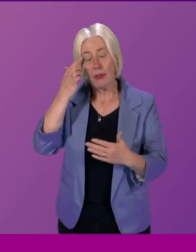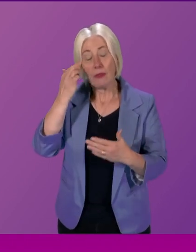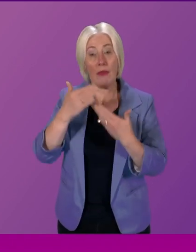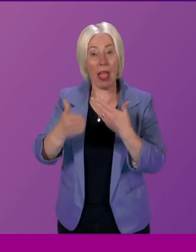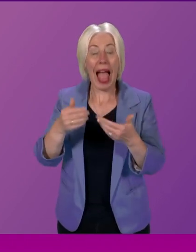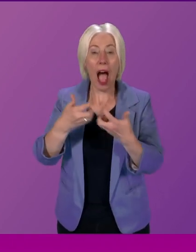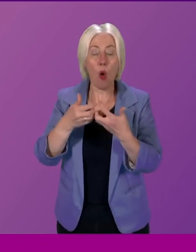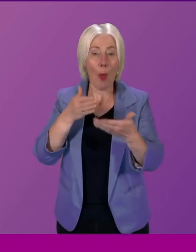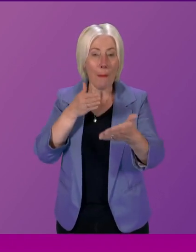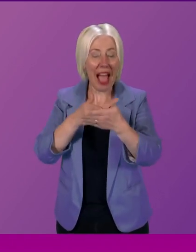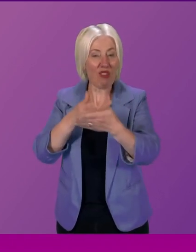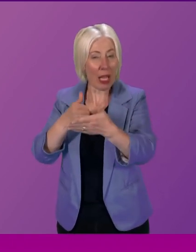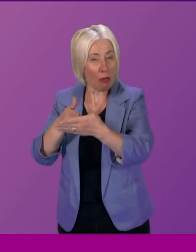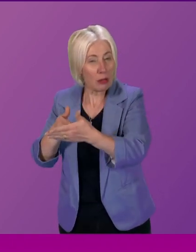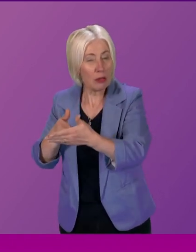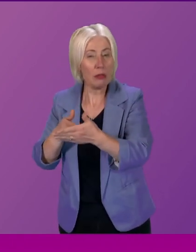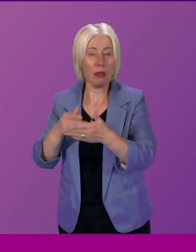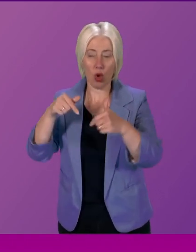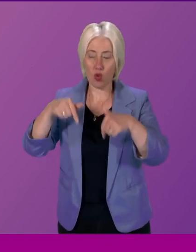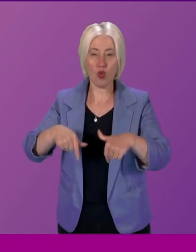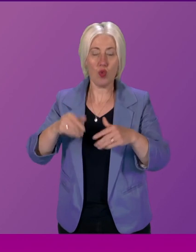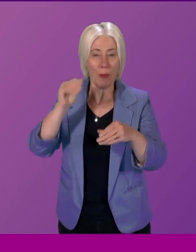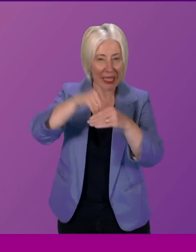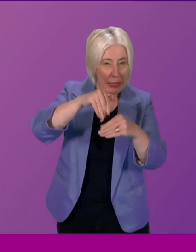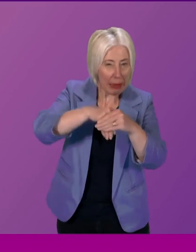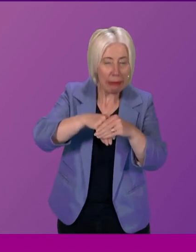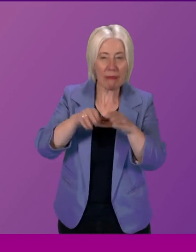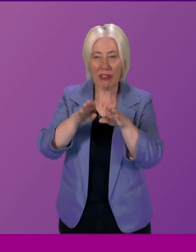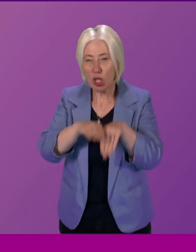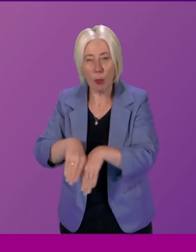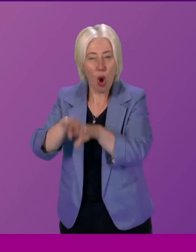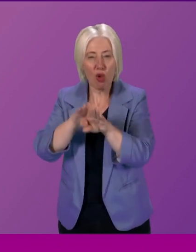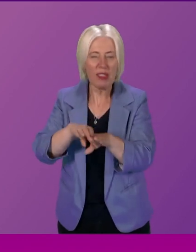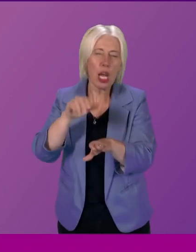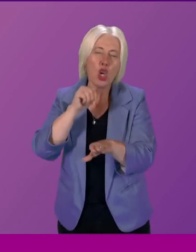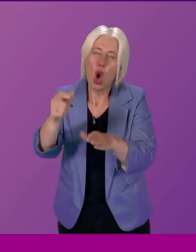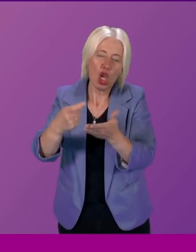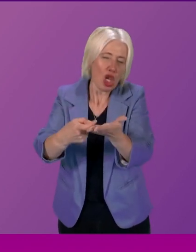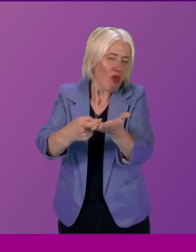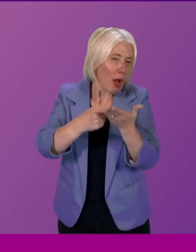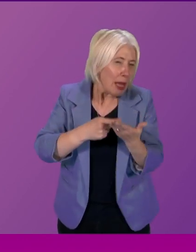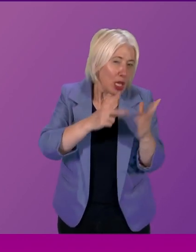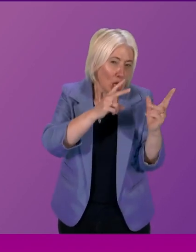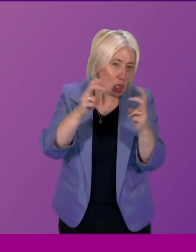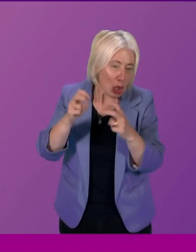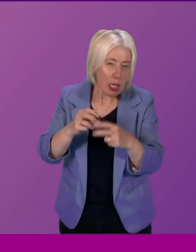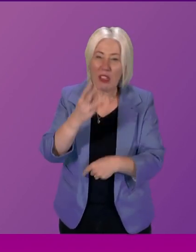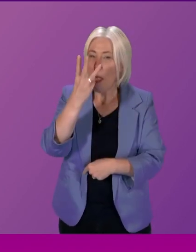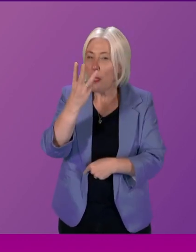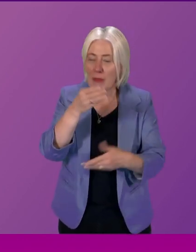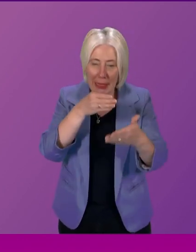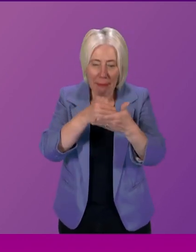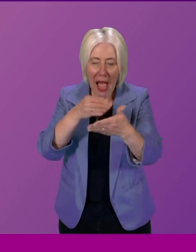to participative and deliberative democracy rather than just the recommendations and various themes three barriers